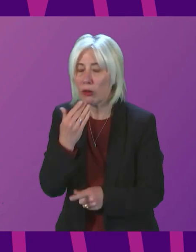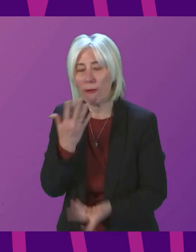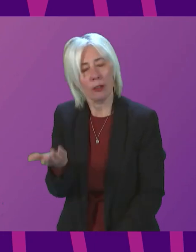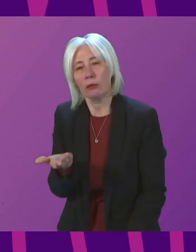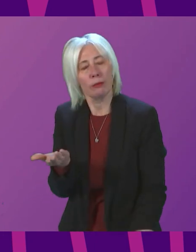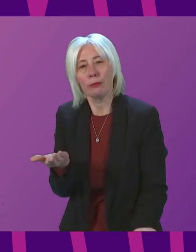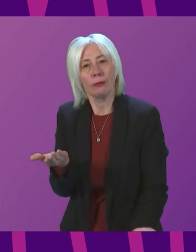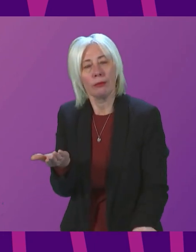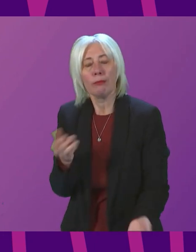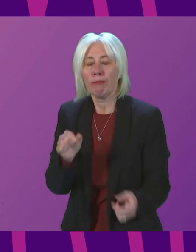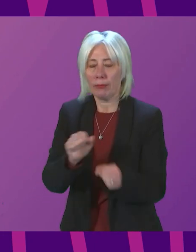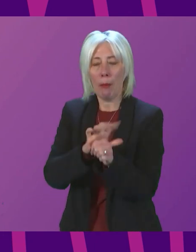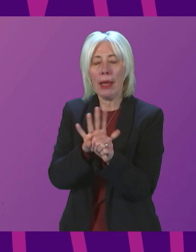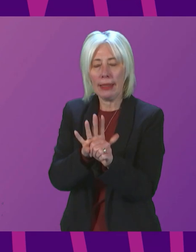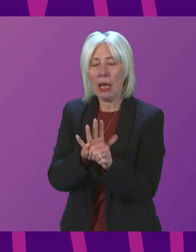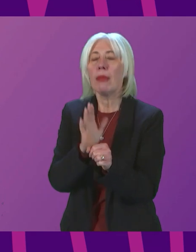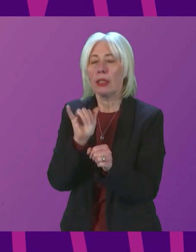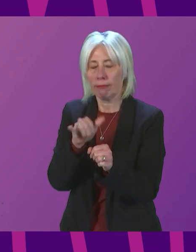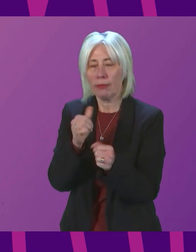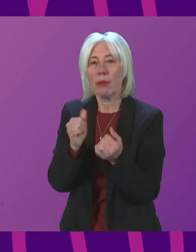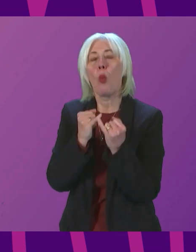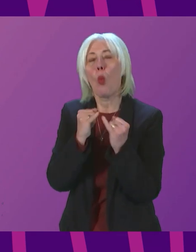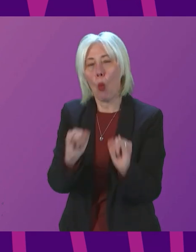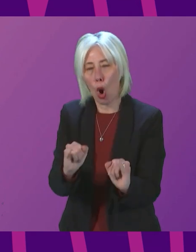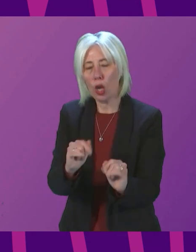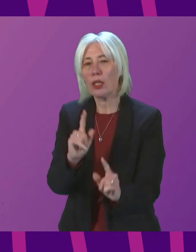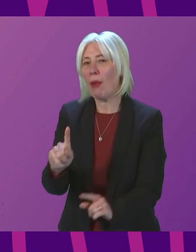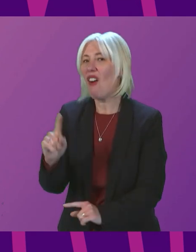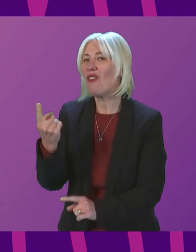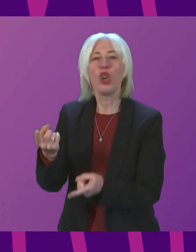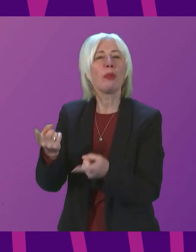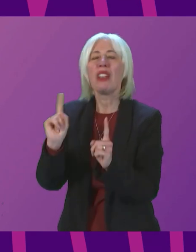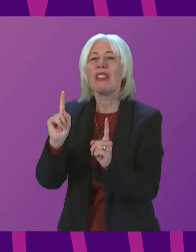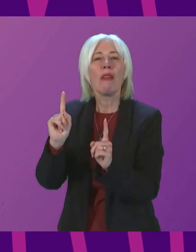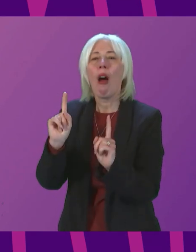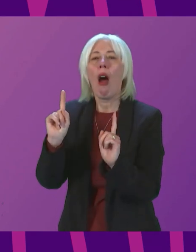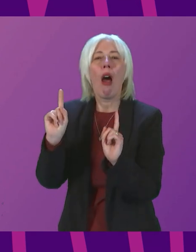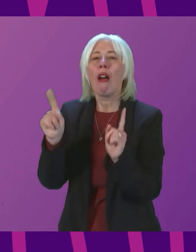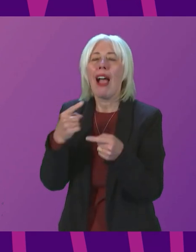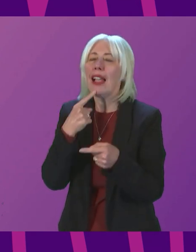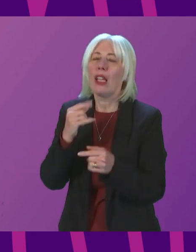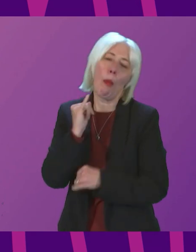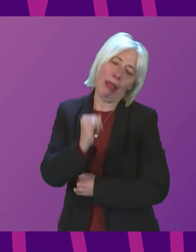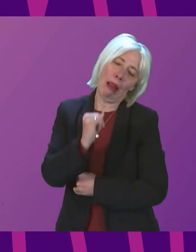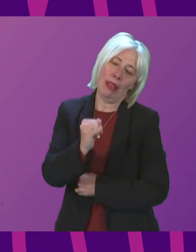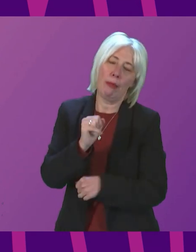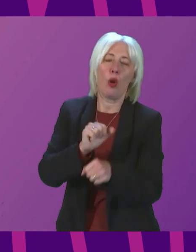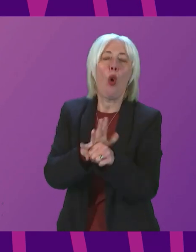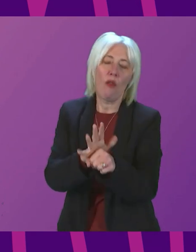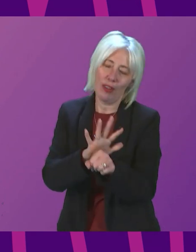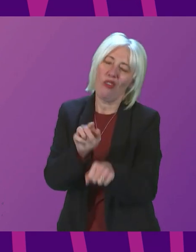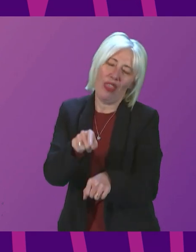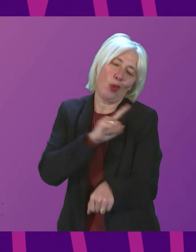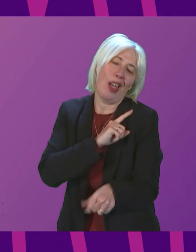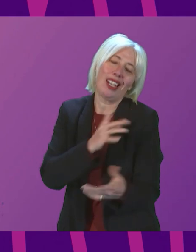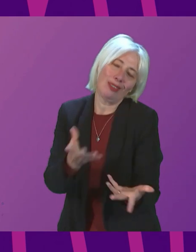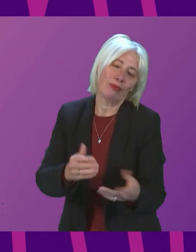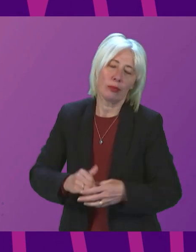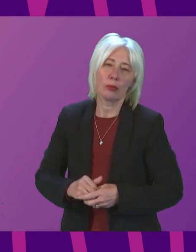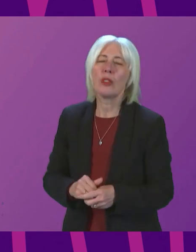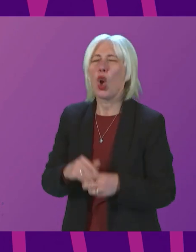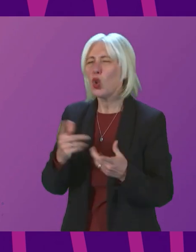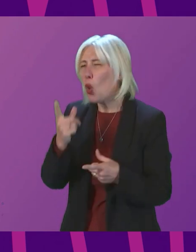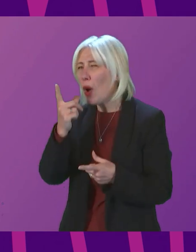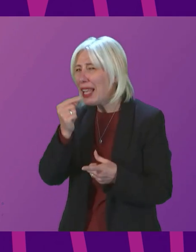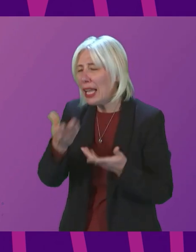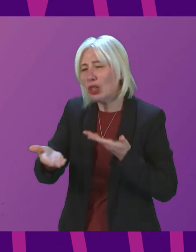The pandemic has made things worse, but the First Minister cannot get away with just blaming Covid. So, can she set out